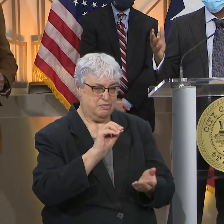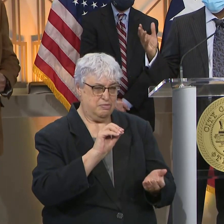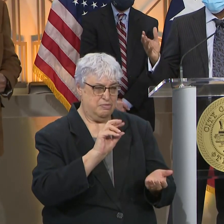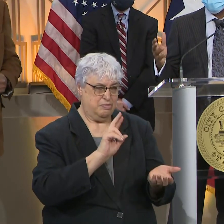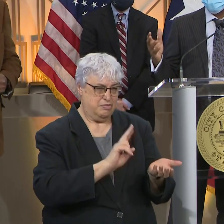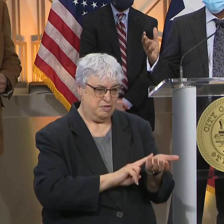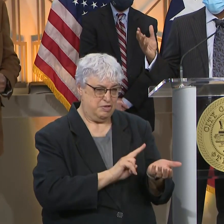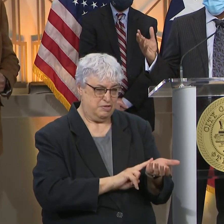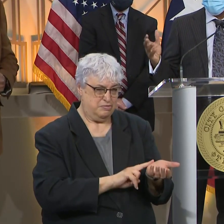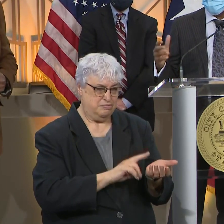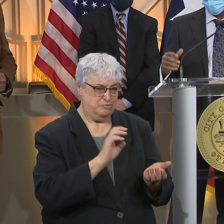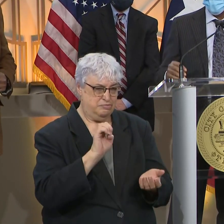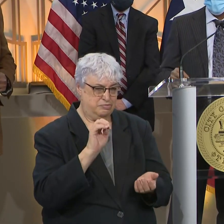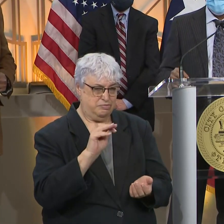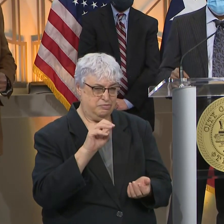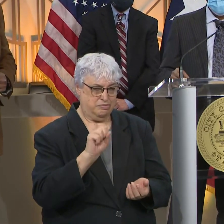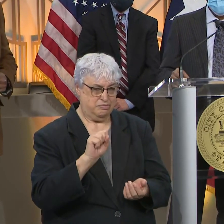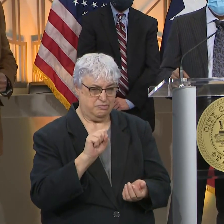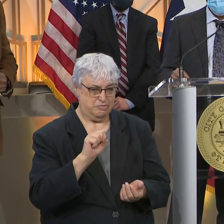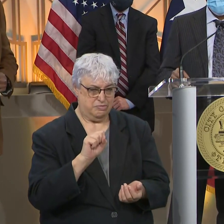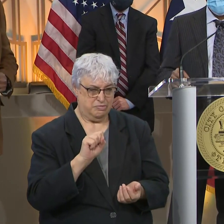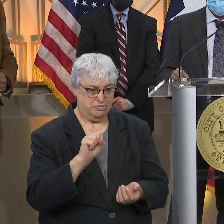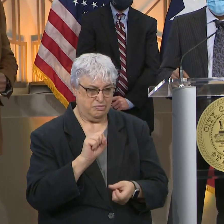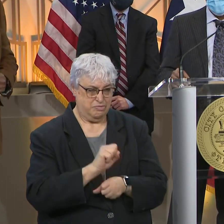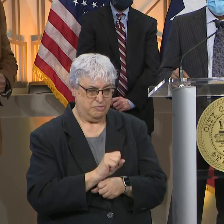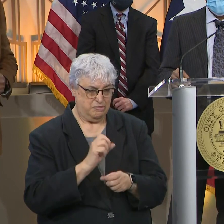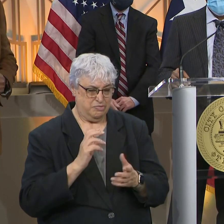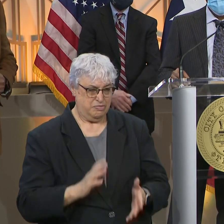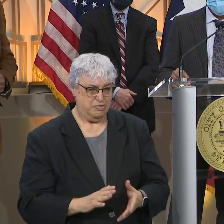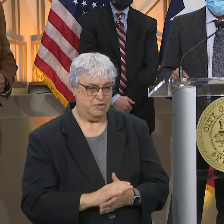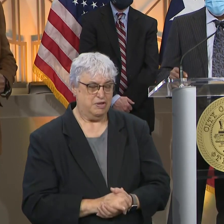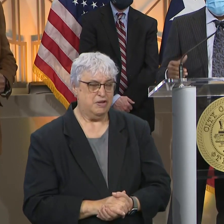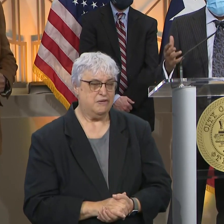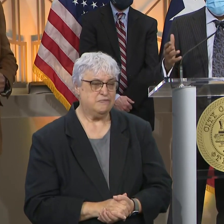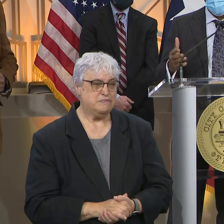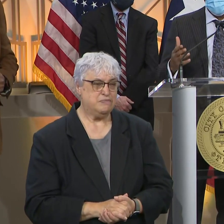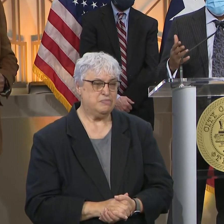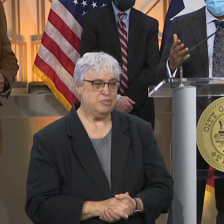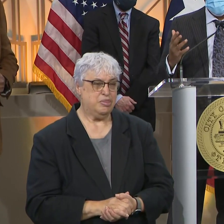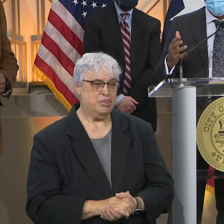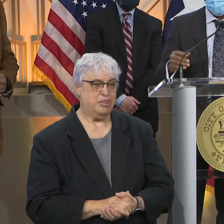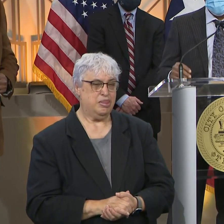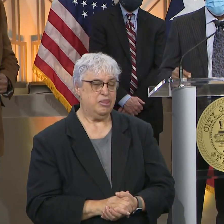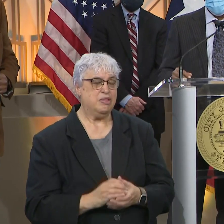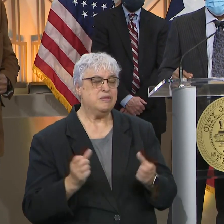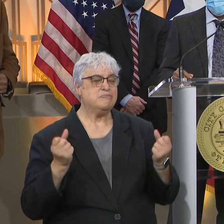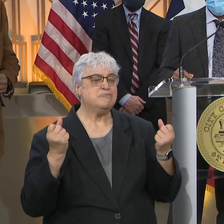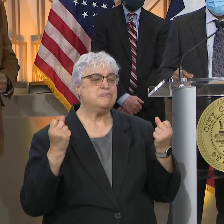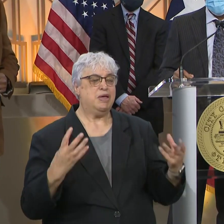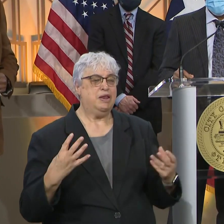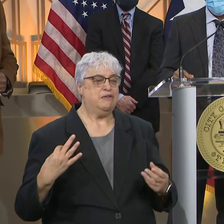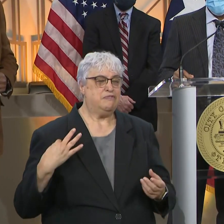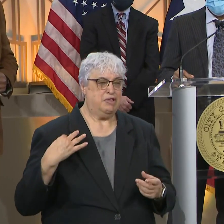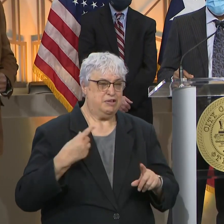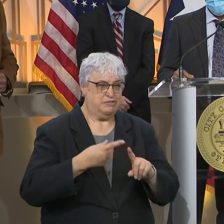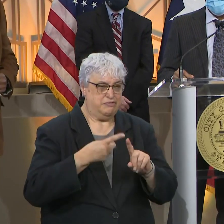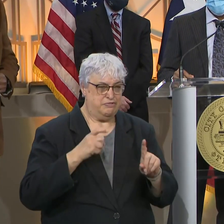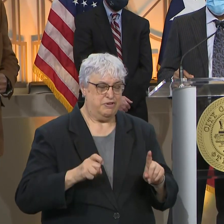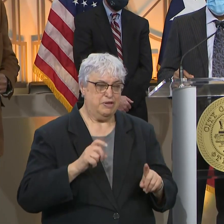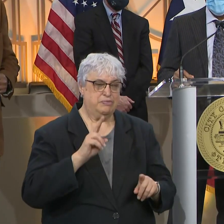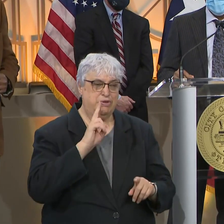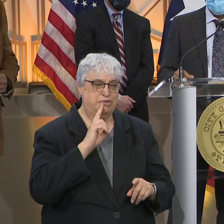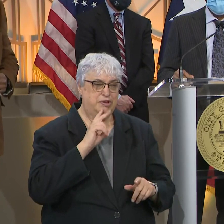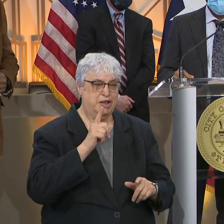60 nurses and EMS workers. We had hundreds of volunteers from the Houston Livestock Show and